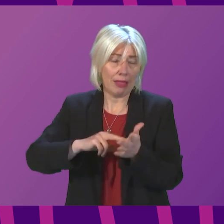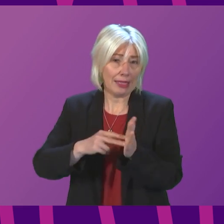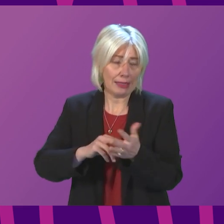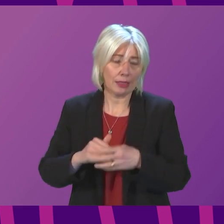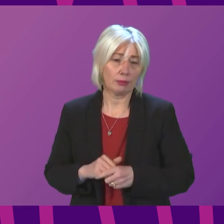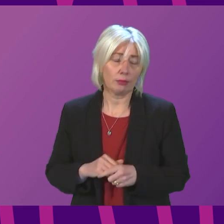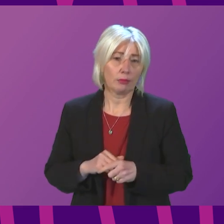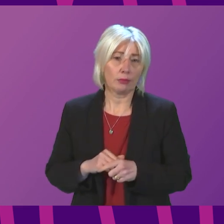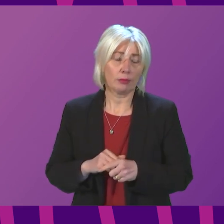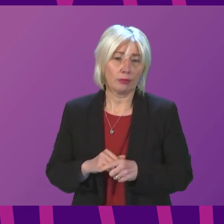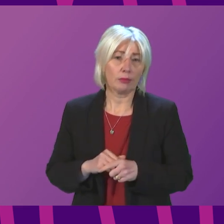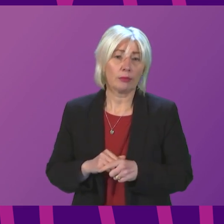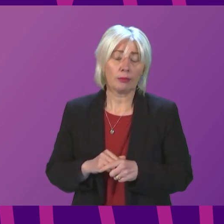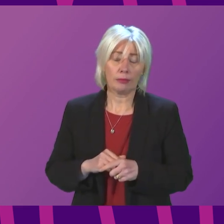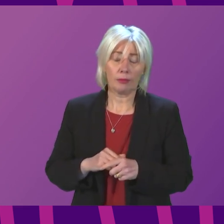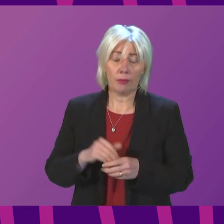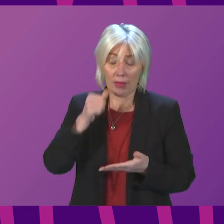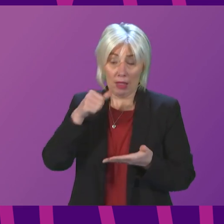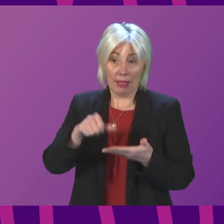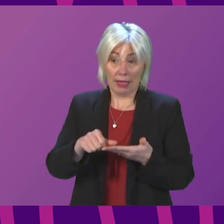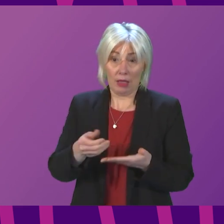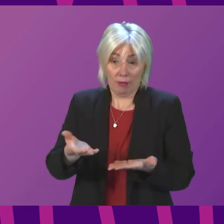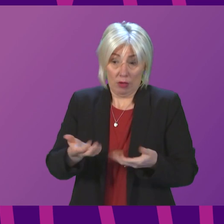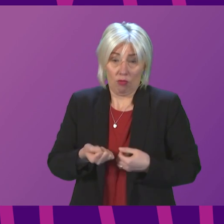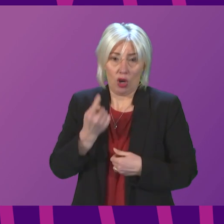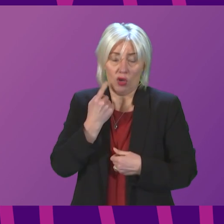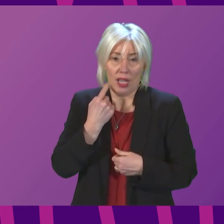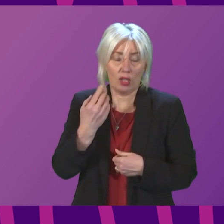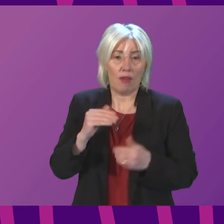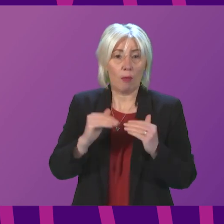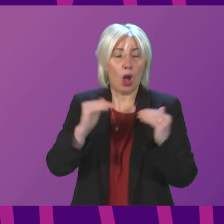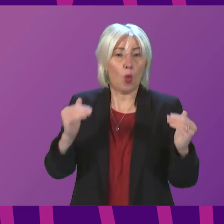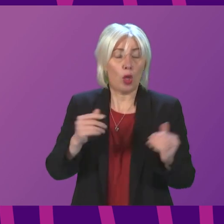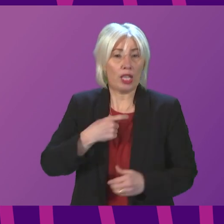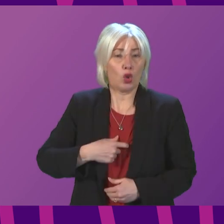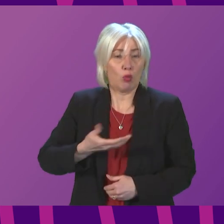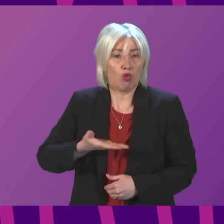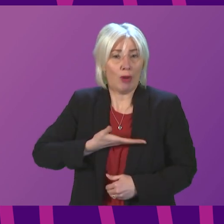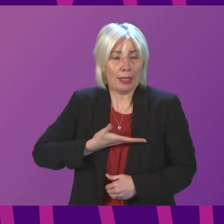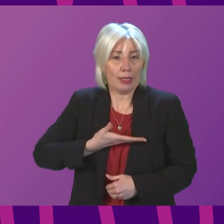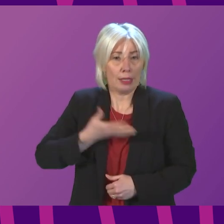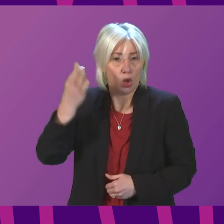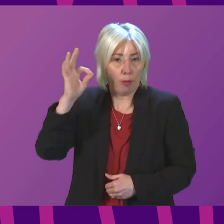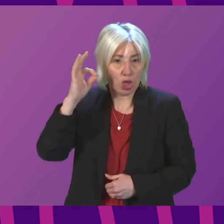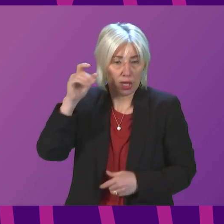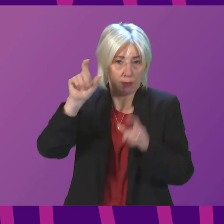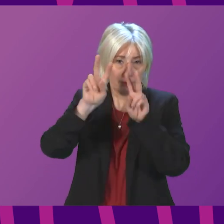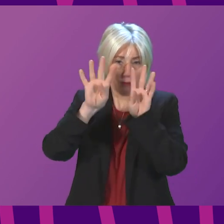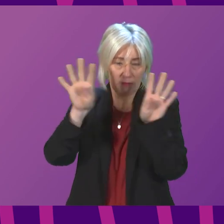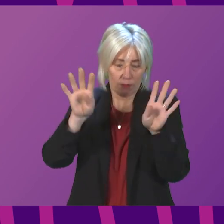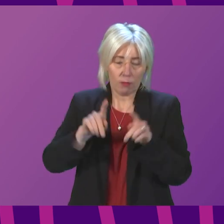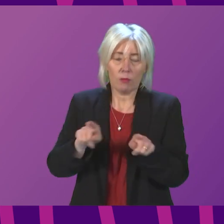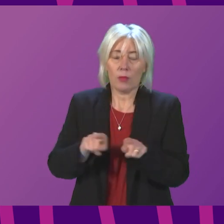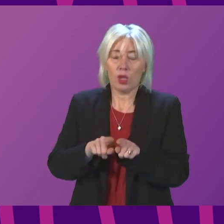I note the letter that was received yesterday from the Equality and Human Rights Commission. The other thing I